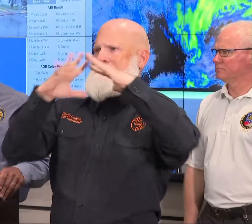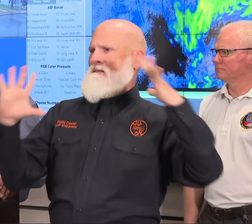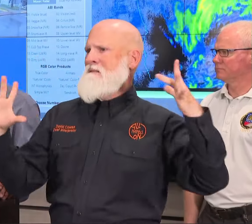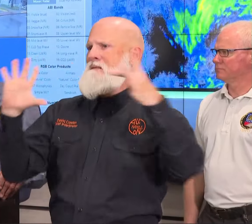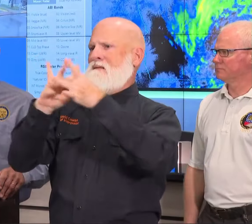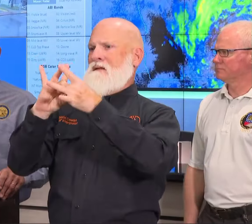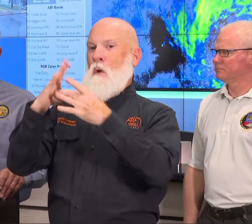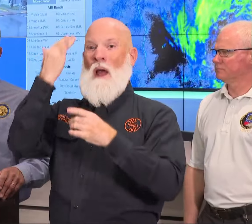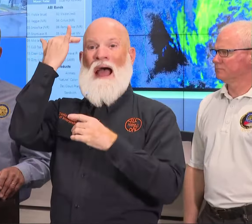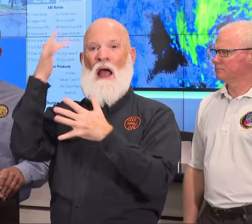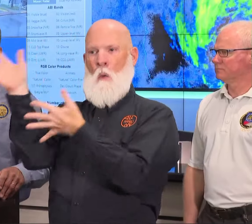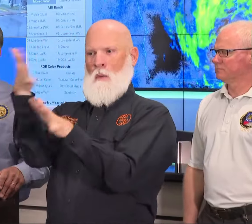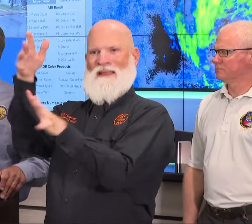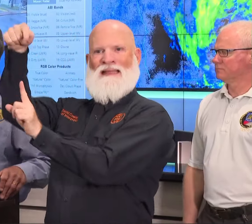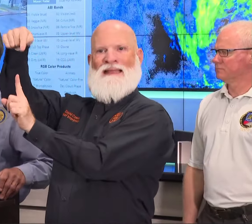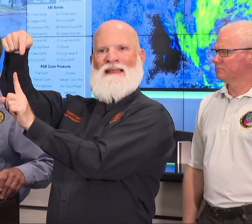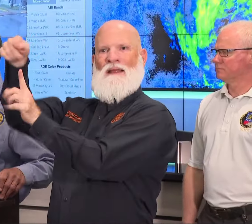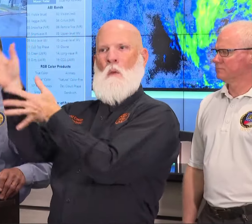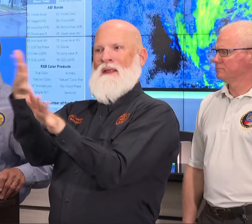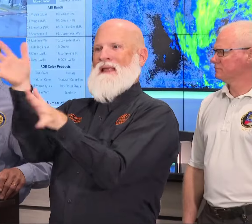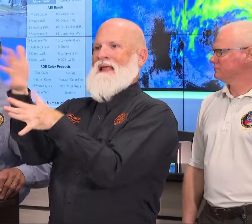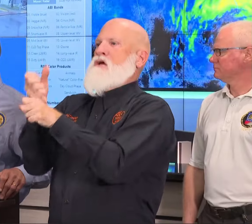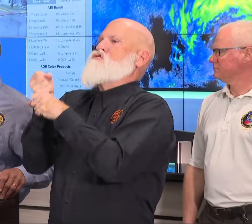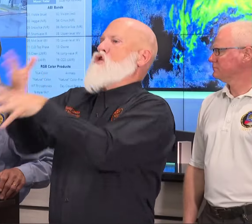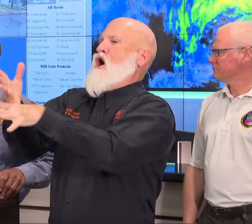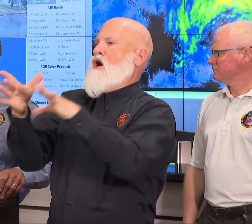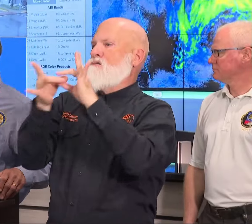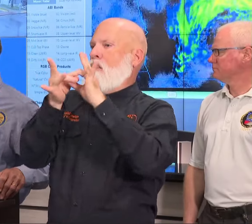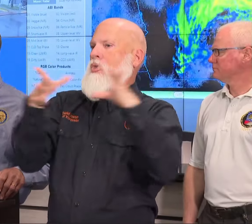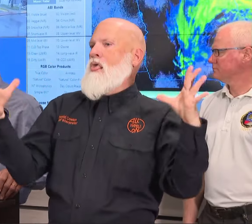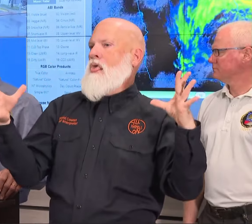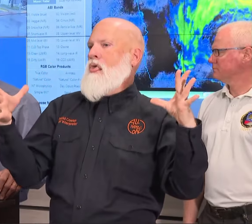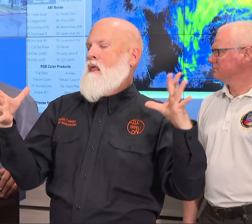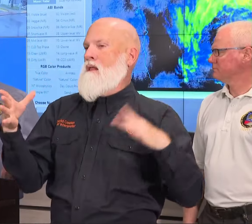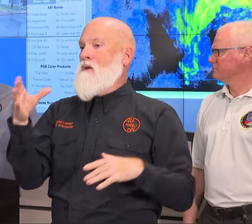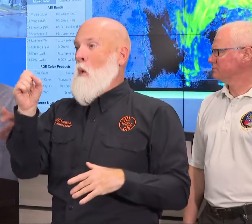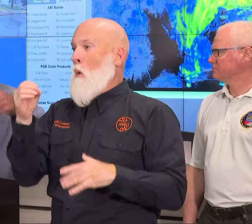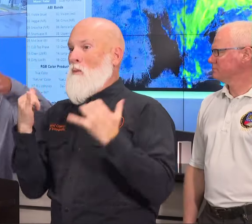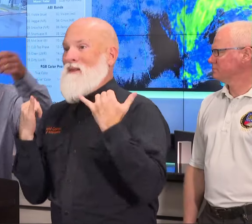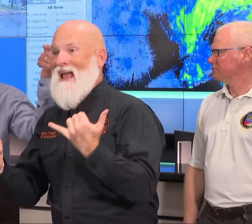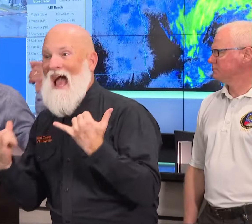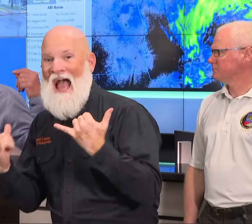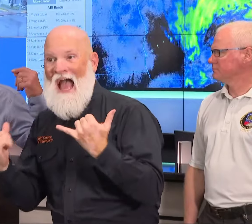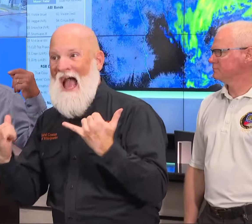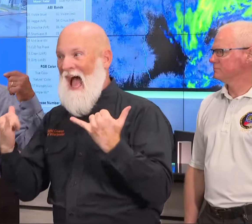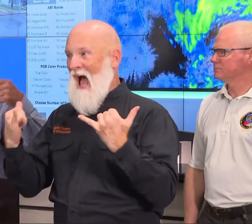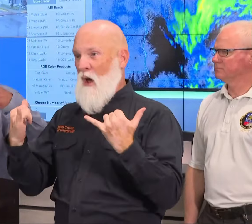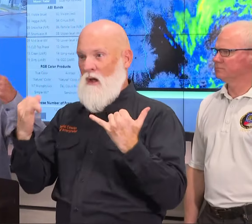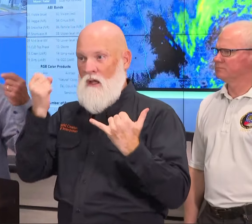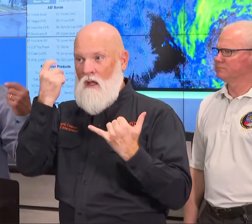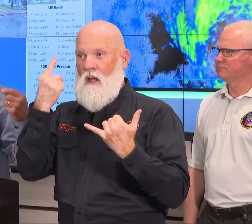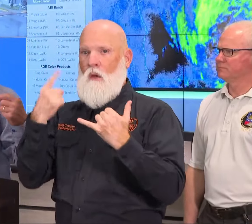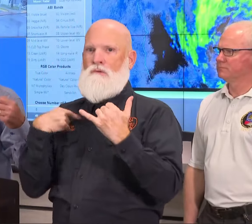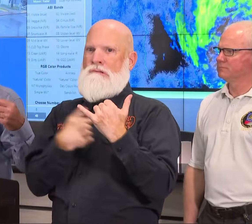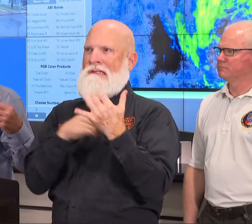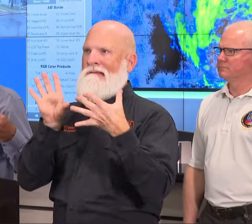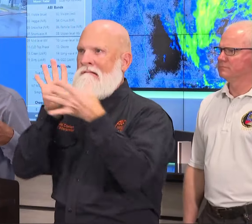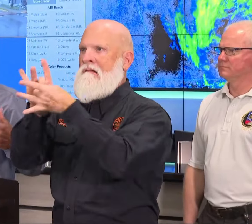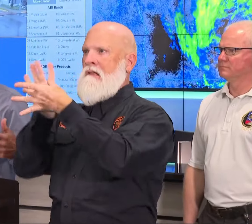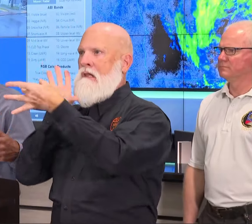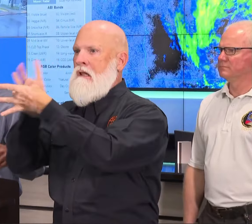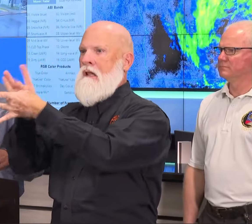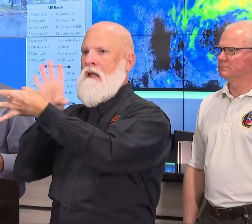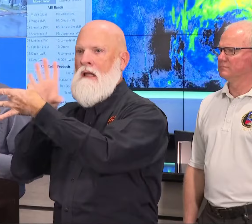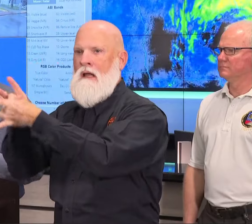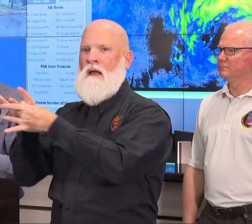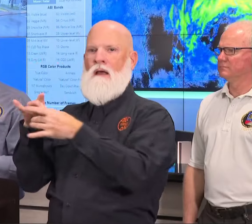in bucket trucks. But right now, I think they are out there working, restoring power. The issue is if the storm moves back, and heavy rains come back in,